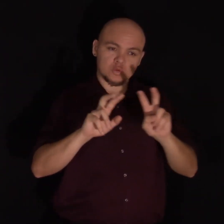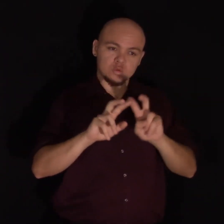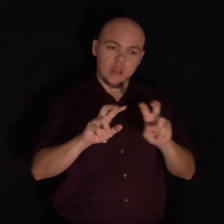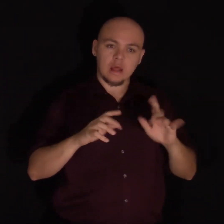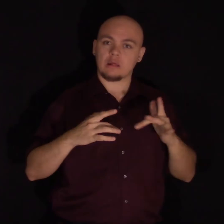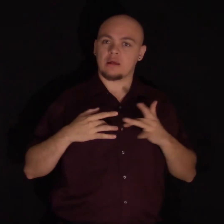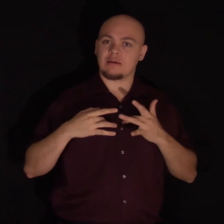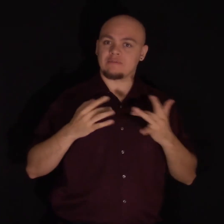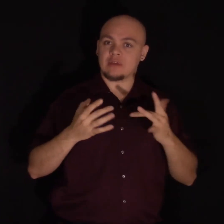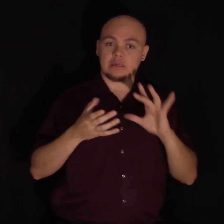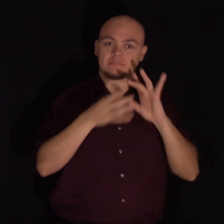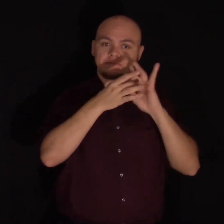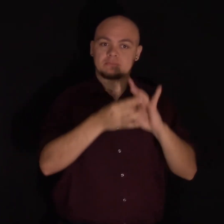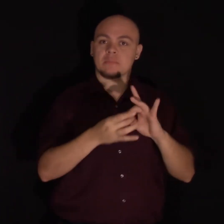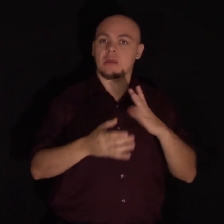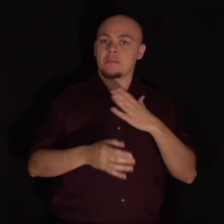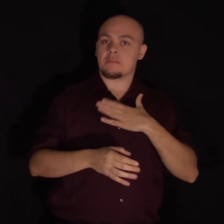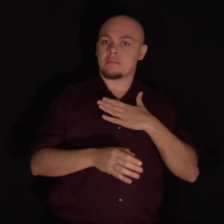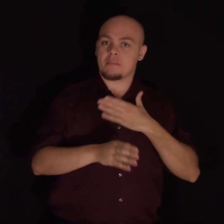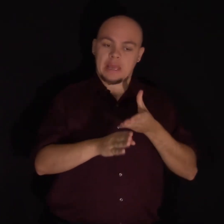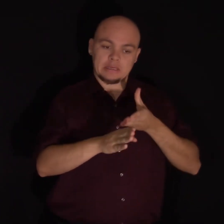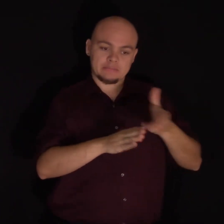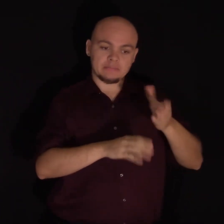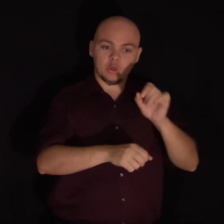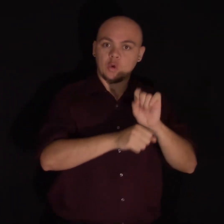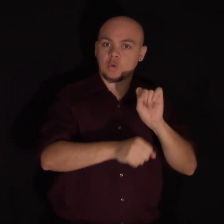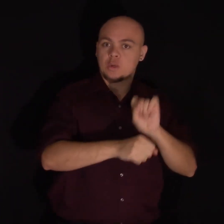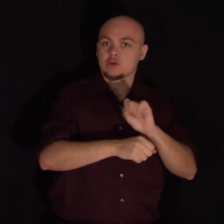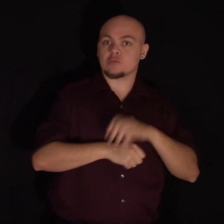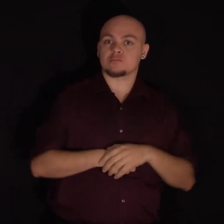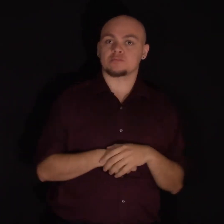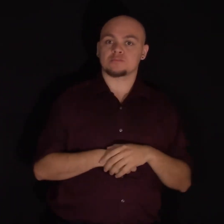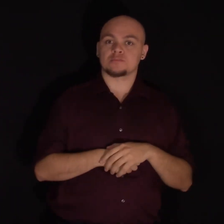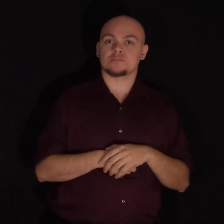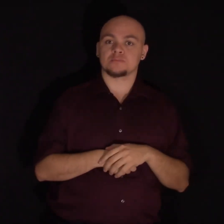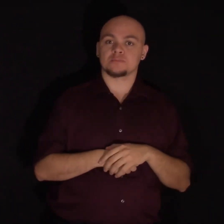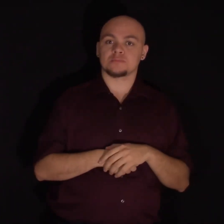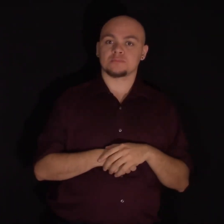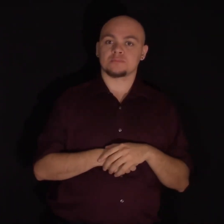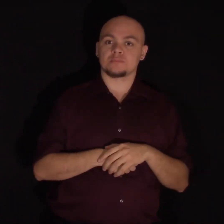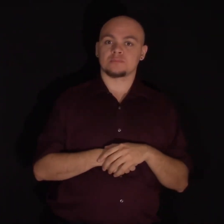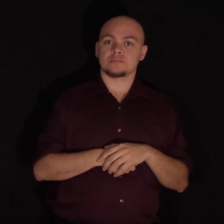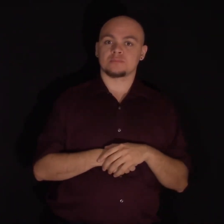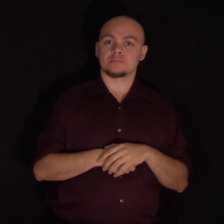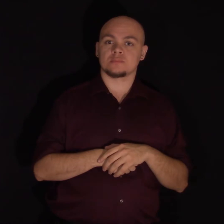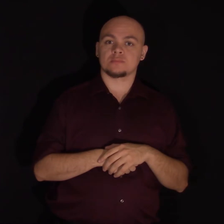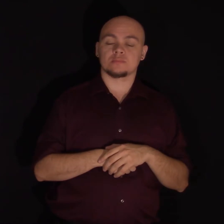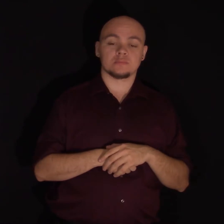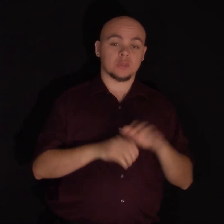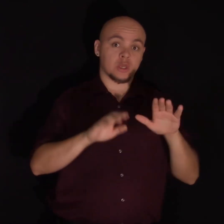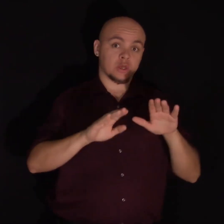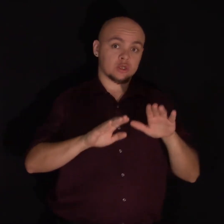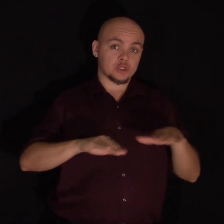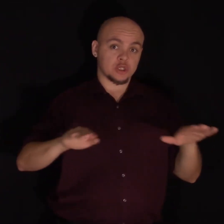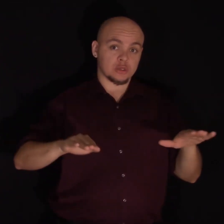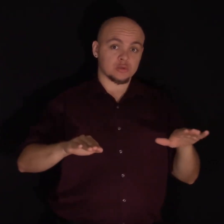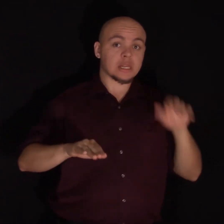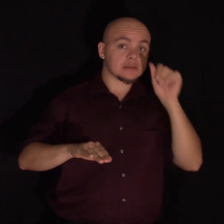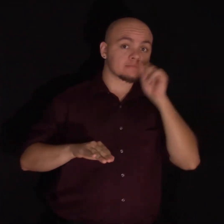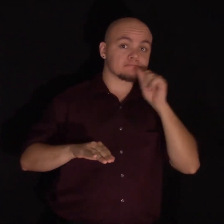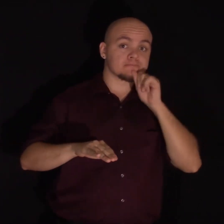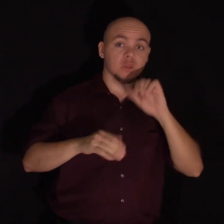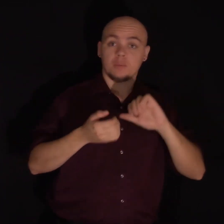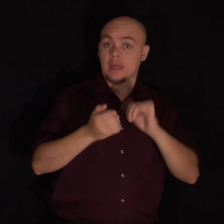in my career, a real turning point. I wanted to see how children coped with challenge